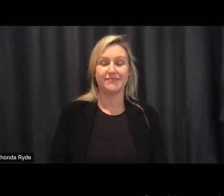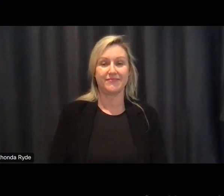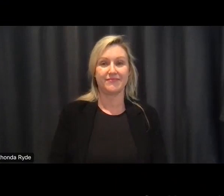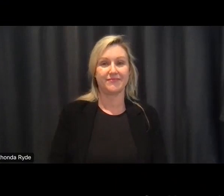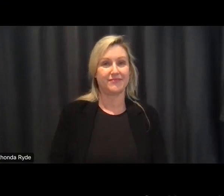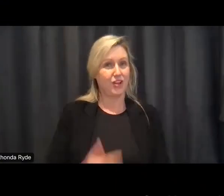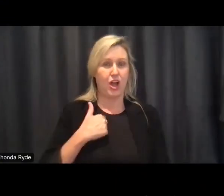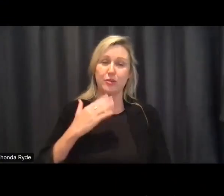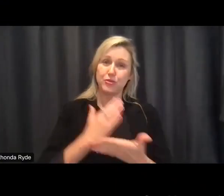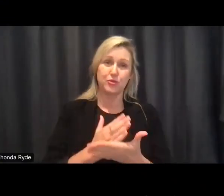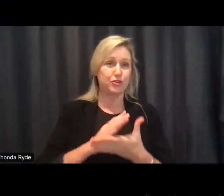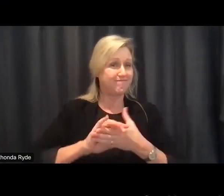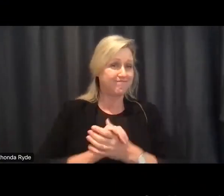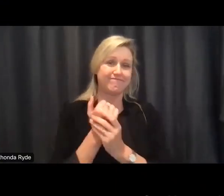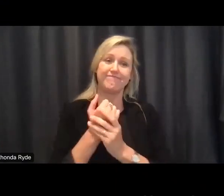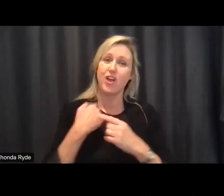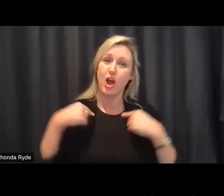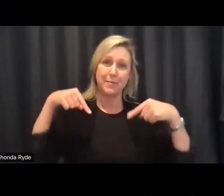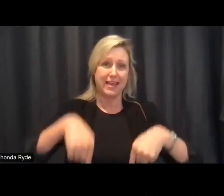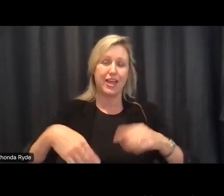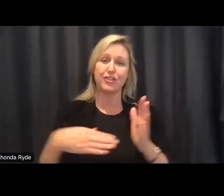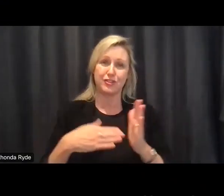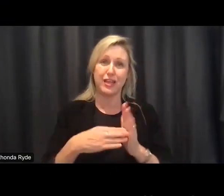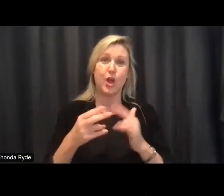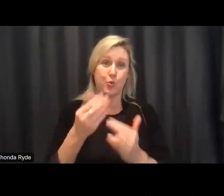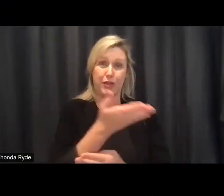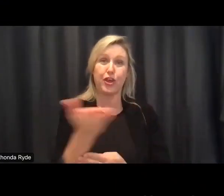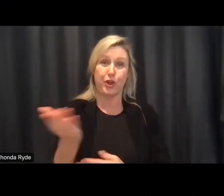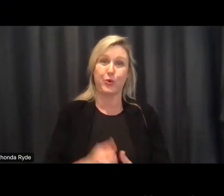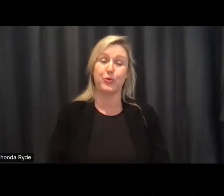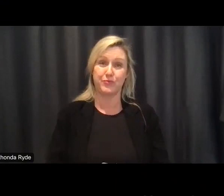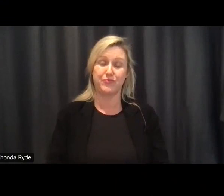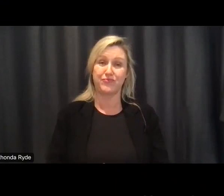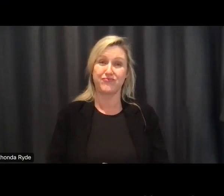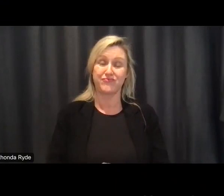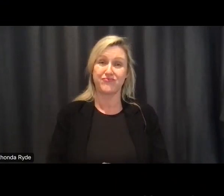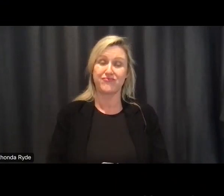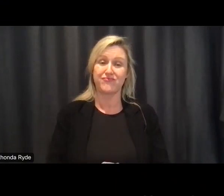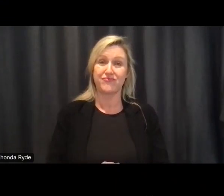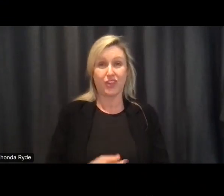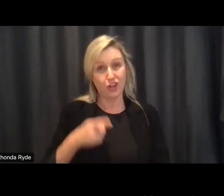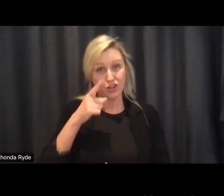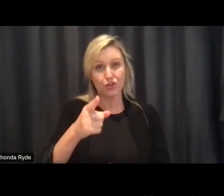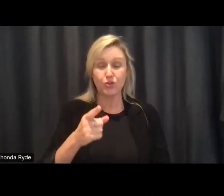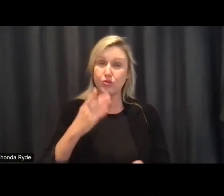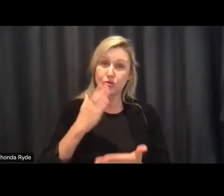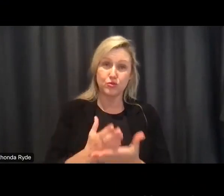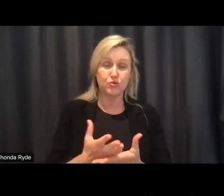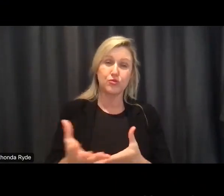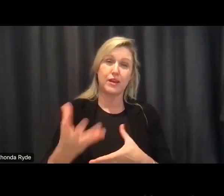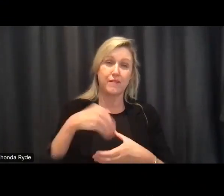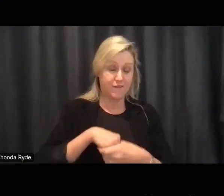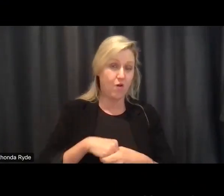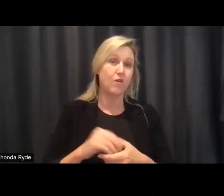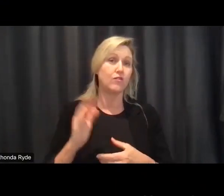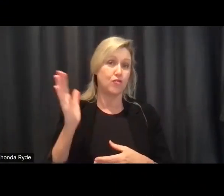here today with you you are the group of people who have been at the forefront in recent